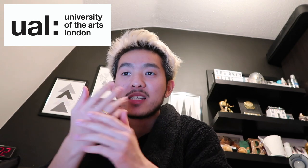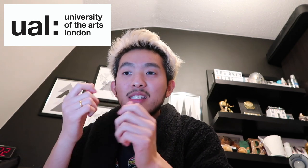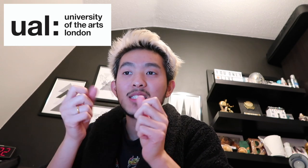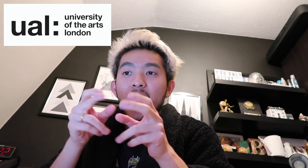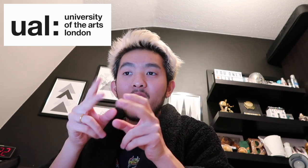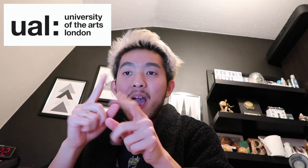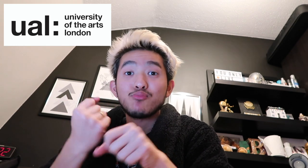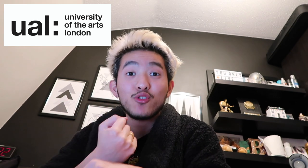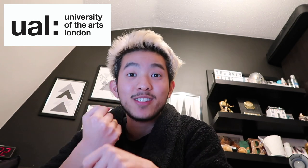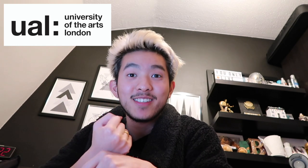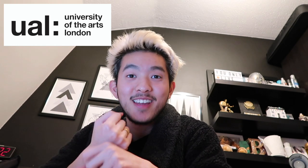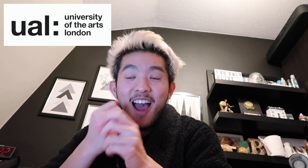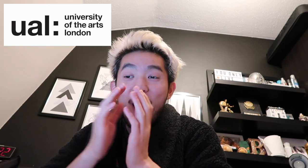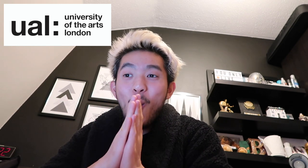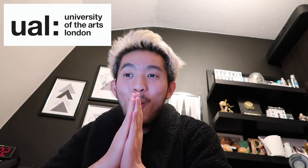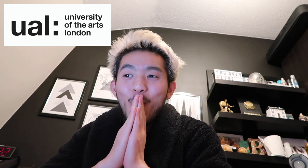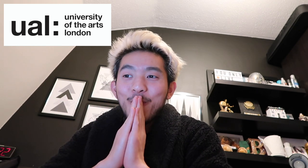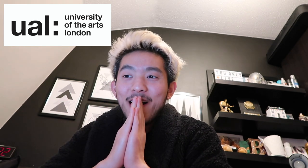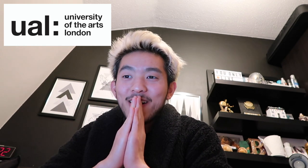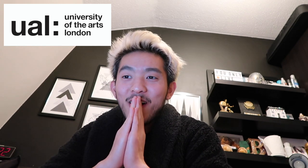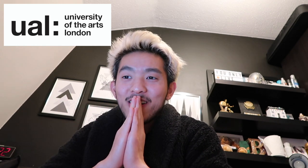sign and process. Oh my gosh.